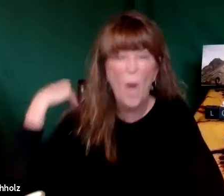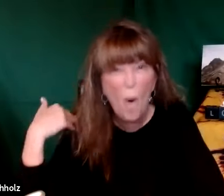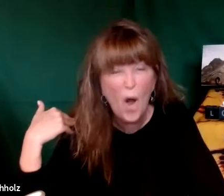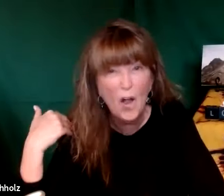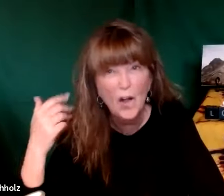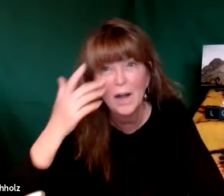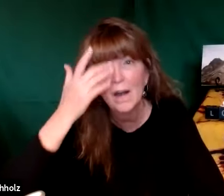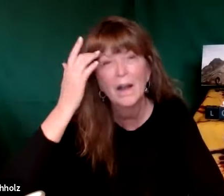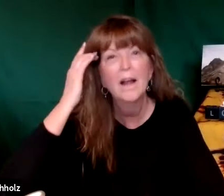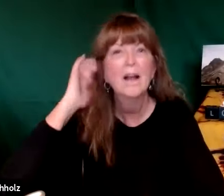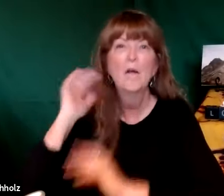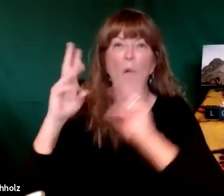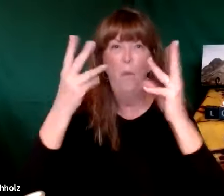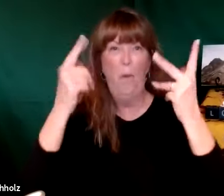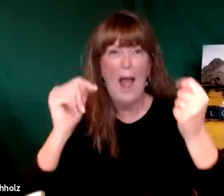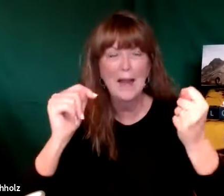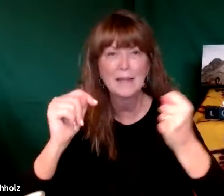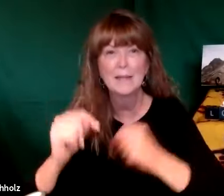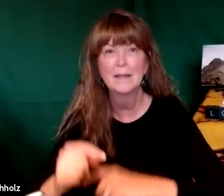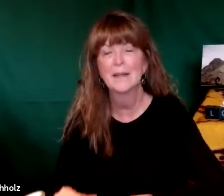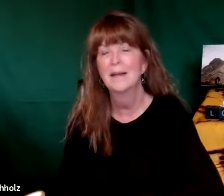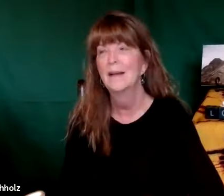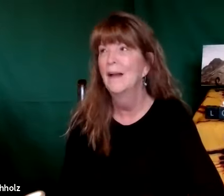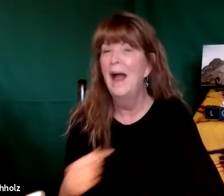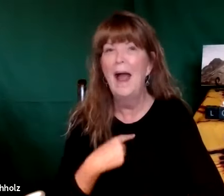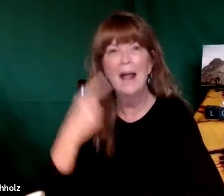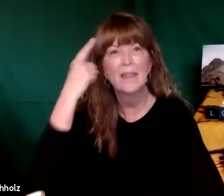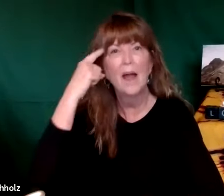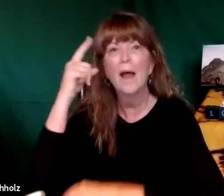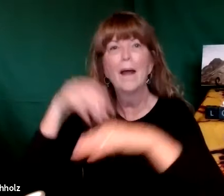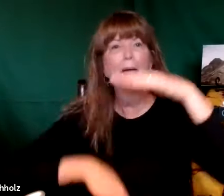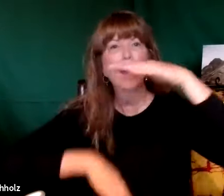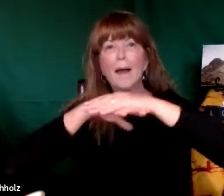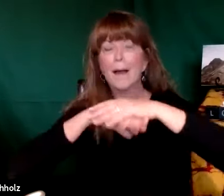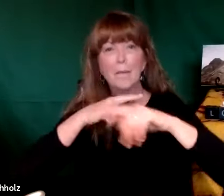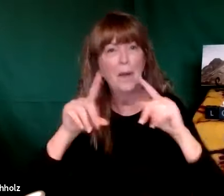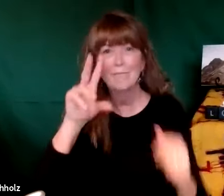you know to tell you the truth I think I'm busier now than I was before the pandemic and how the heck did that happen